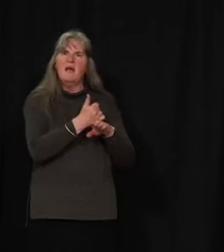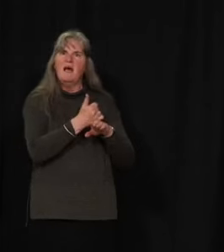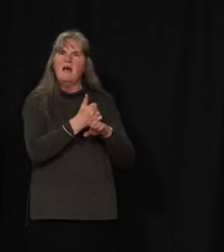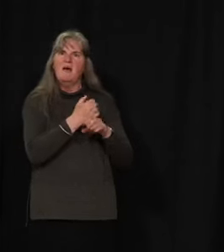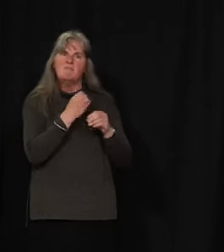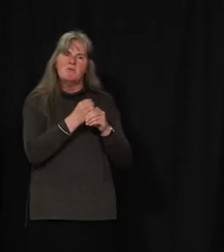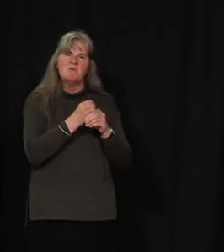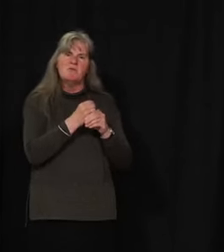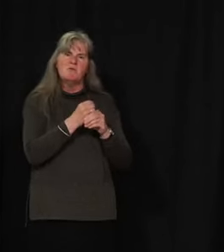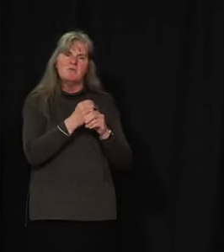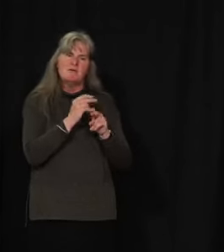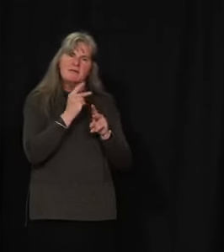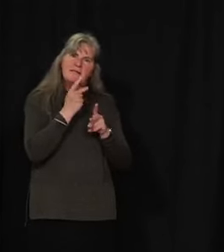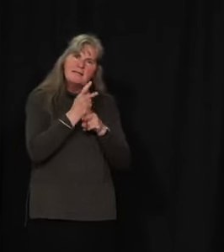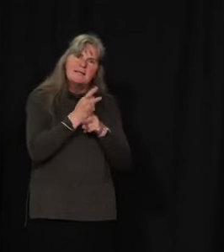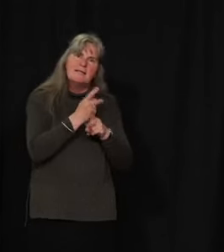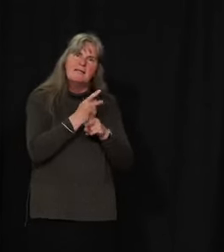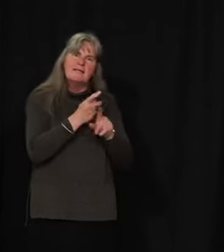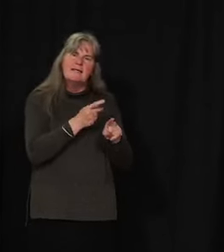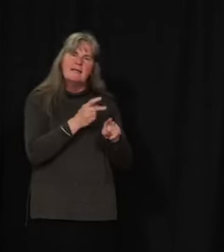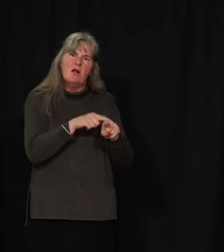protections necessary.